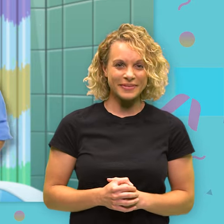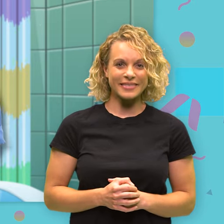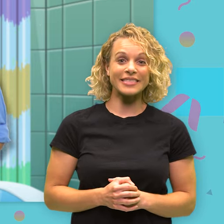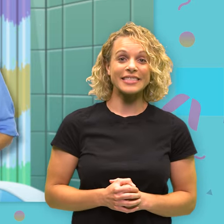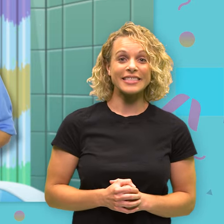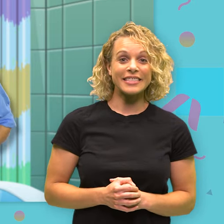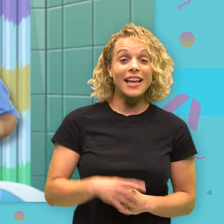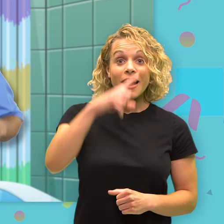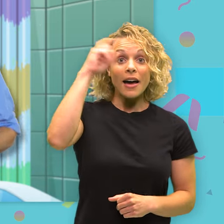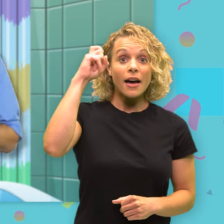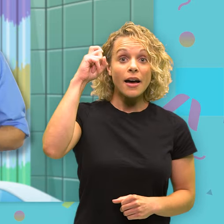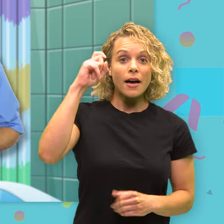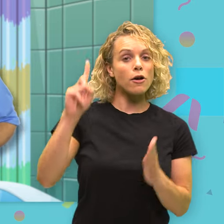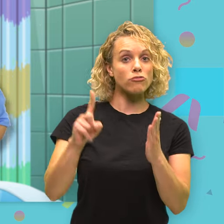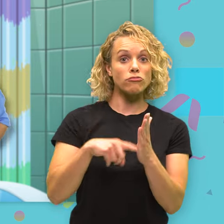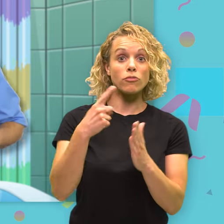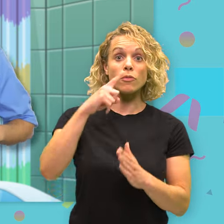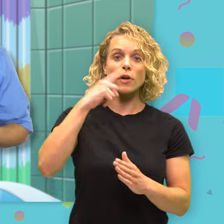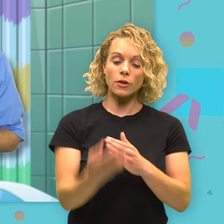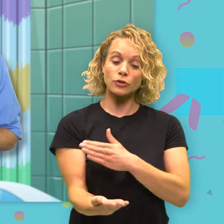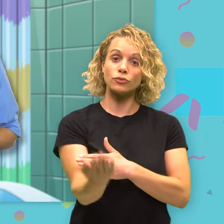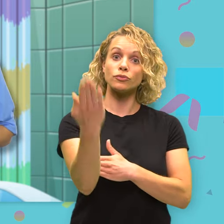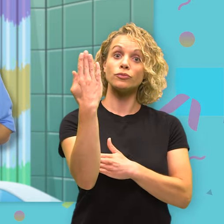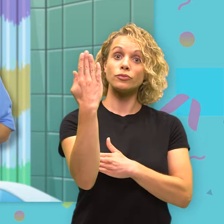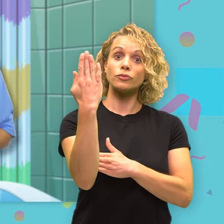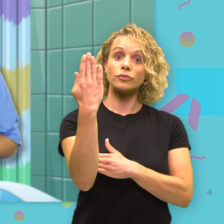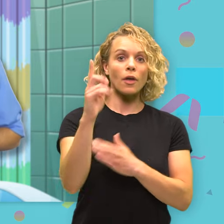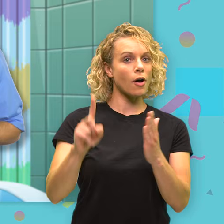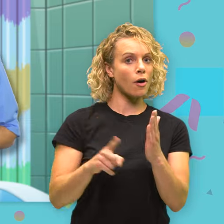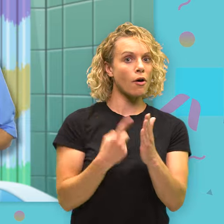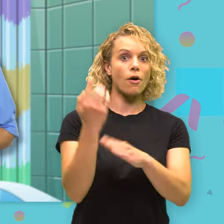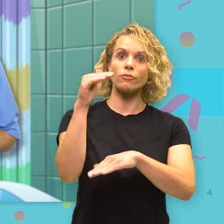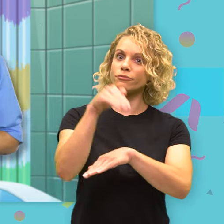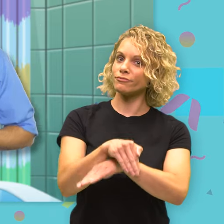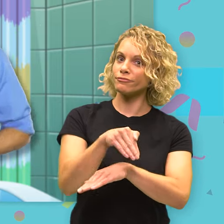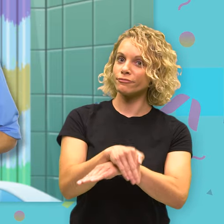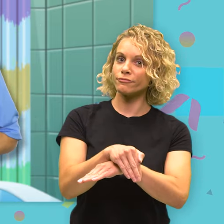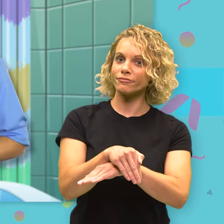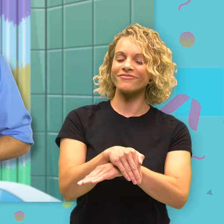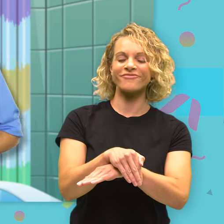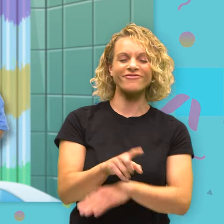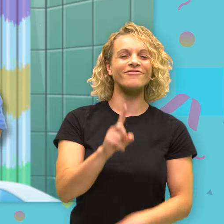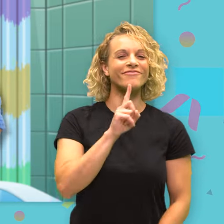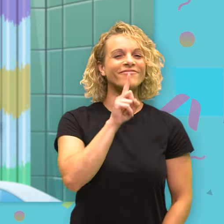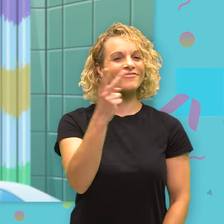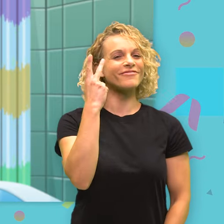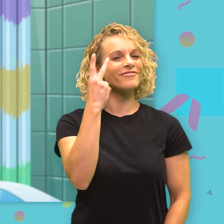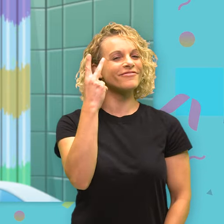Well, since you brush your teeth once in the morning and once again at night, I'm sure I'll see you